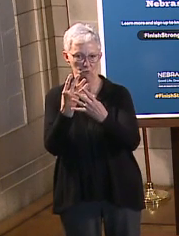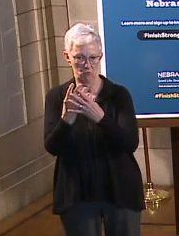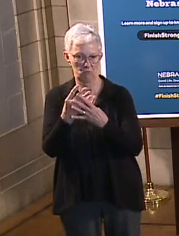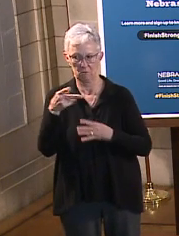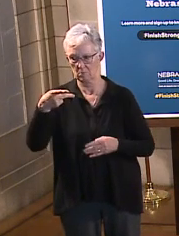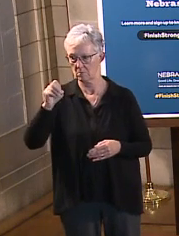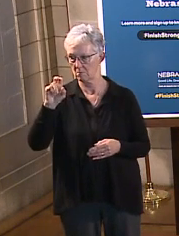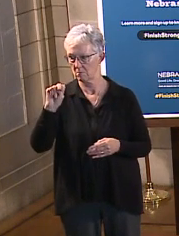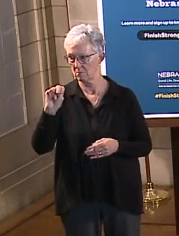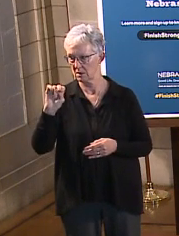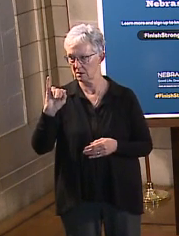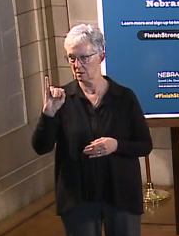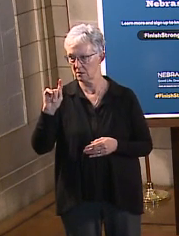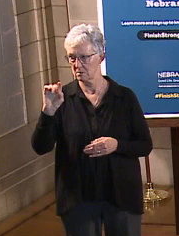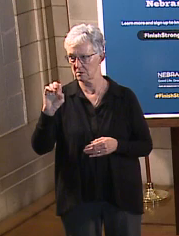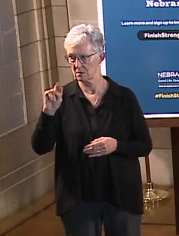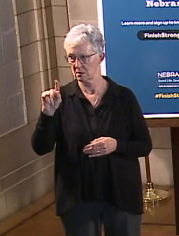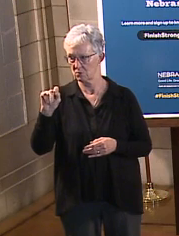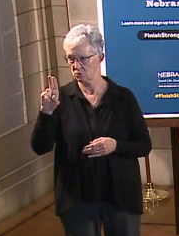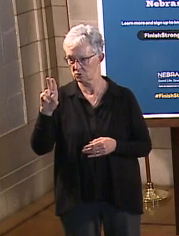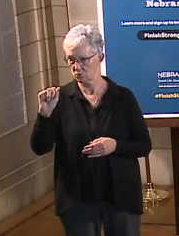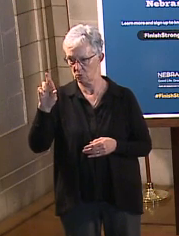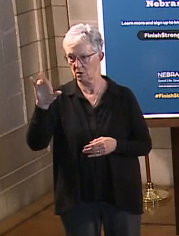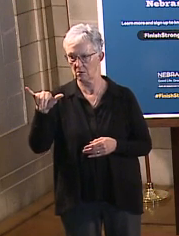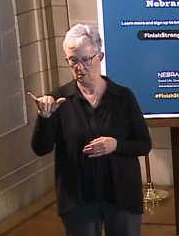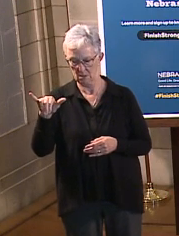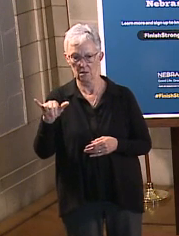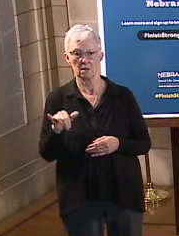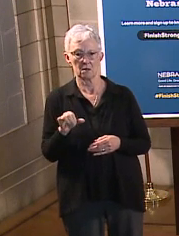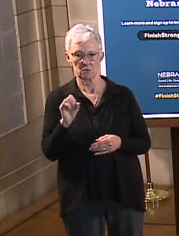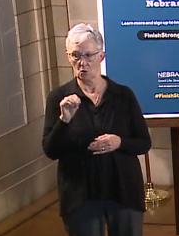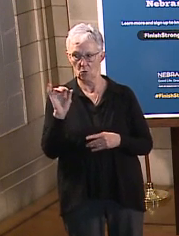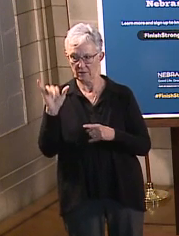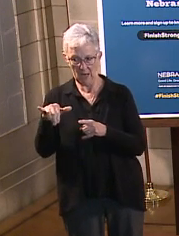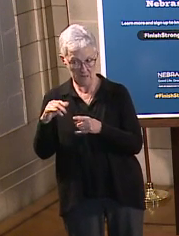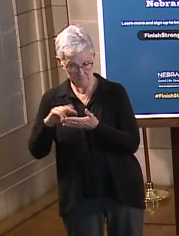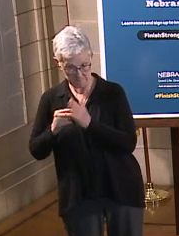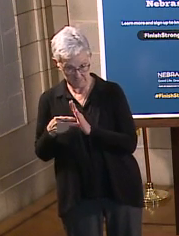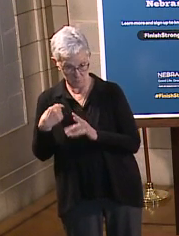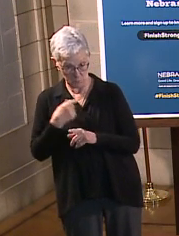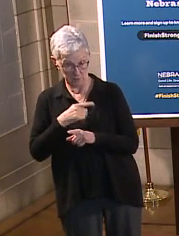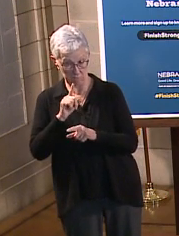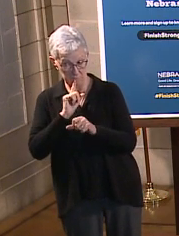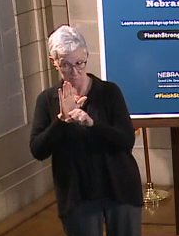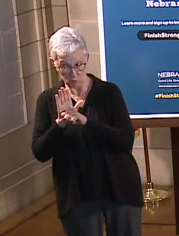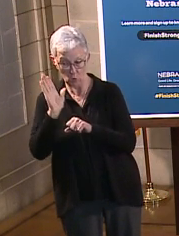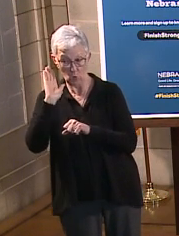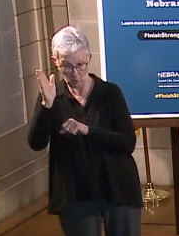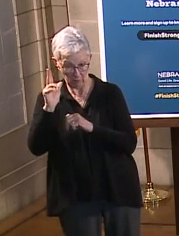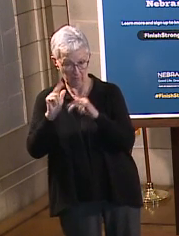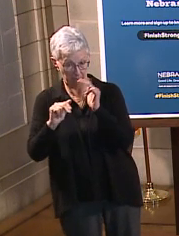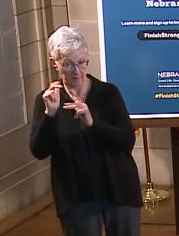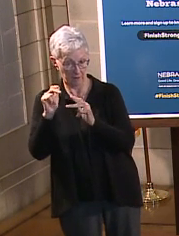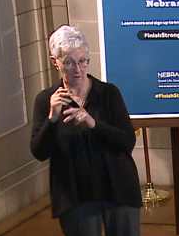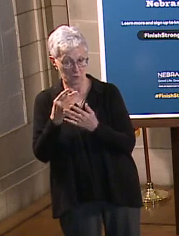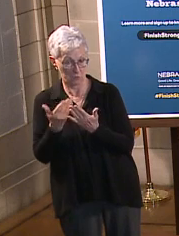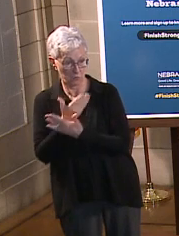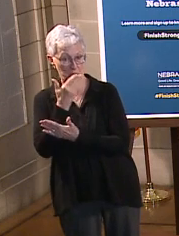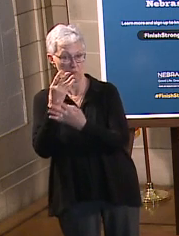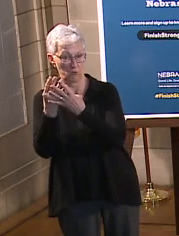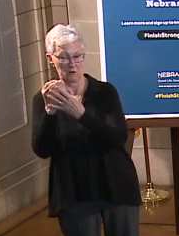building a replacement prison but doing the planning work. And, of course, that is actually accurate. The appropriation to actually